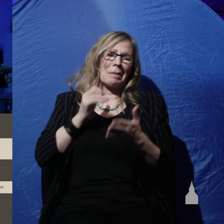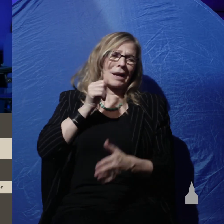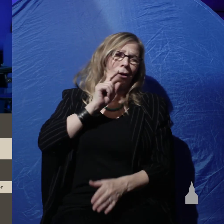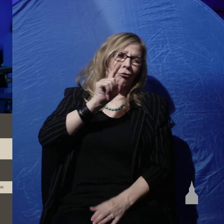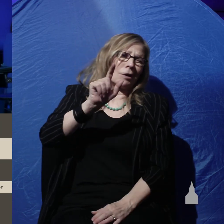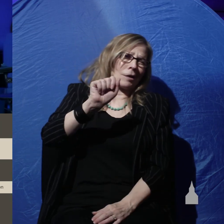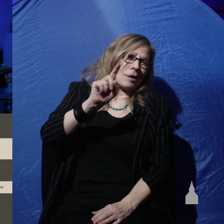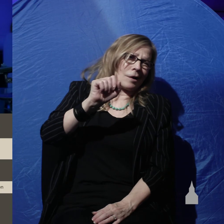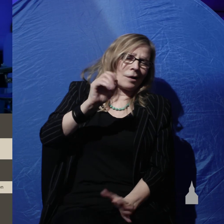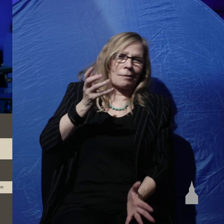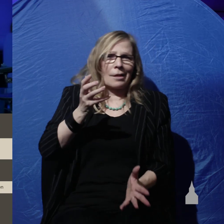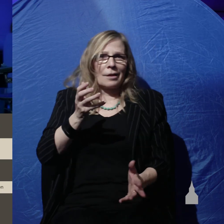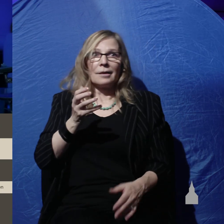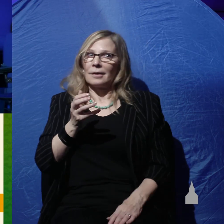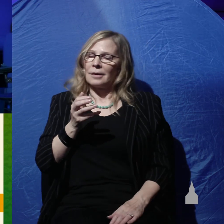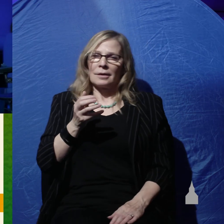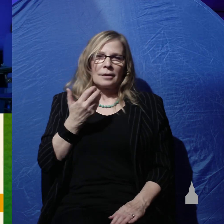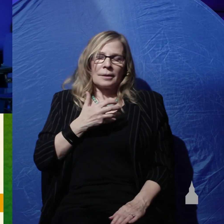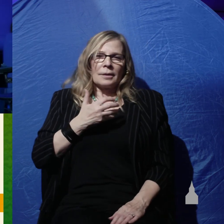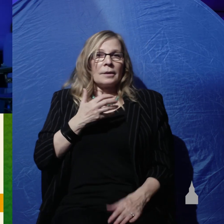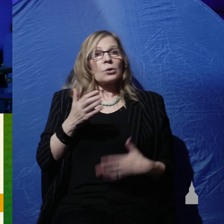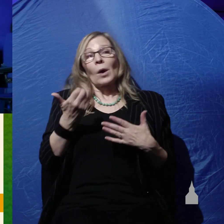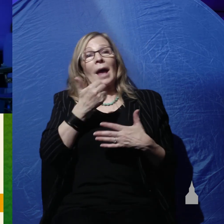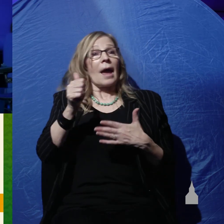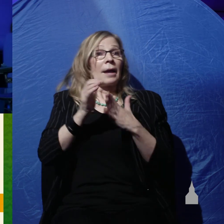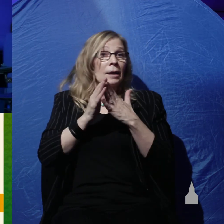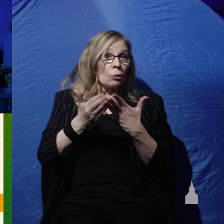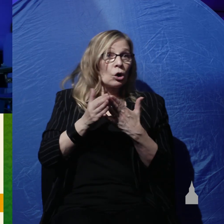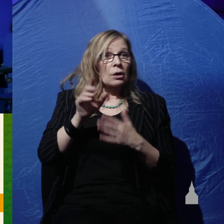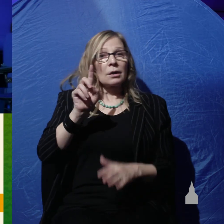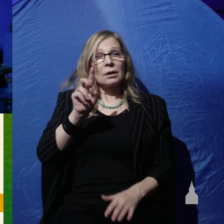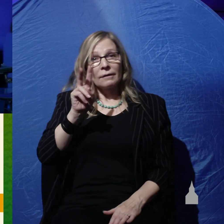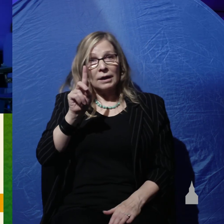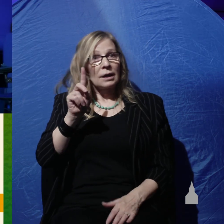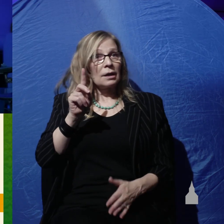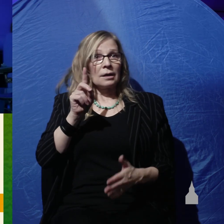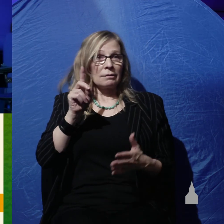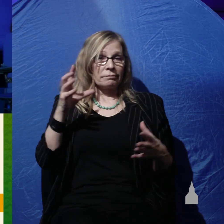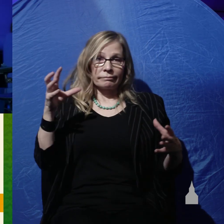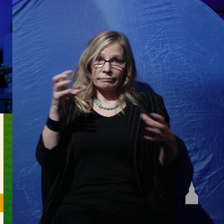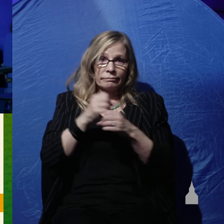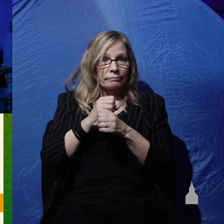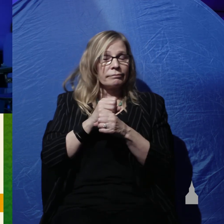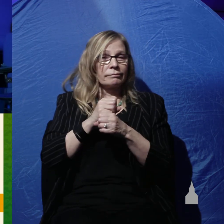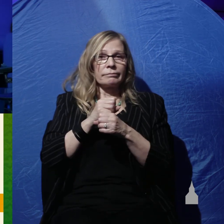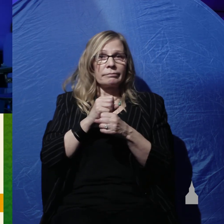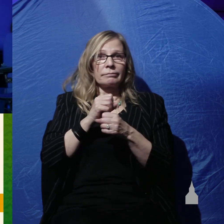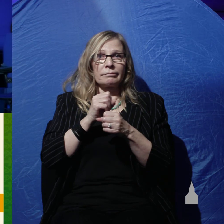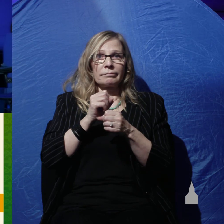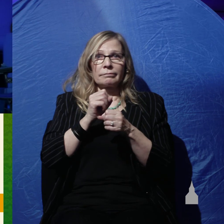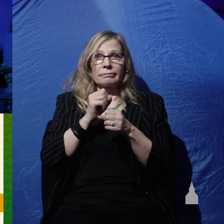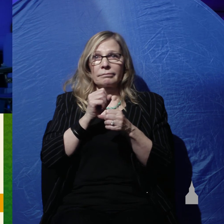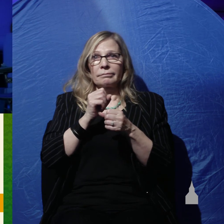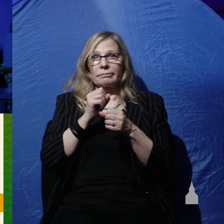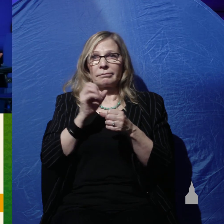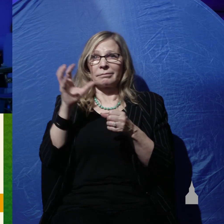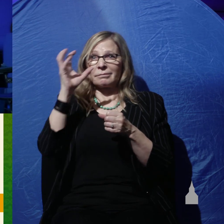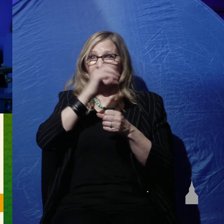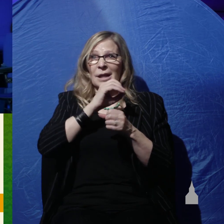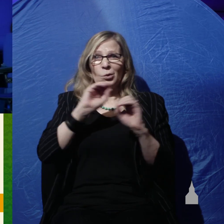culture so any book or DVD you can combine those together and make your own combination I guess we don't have DVDs